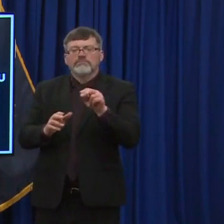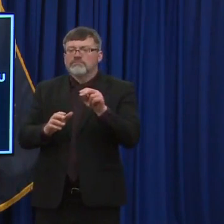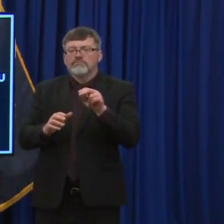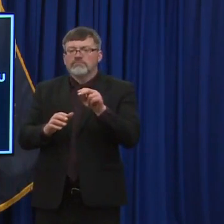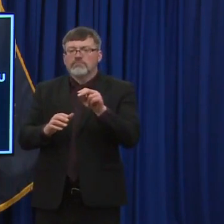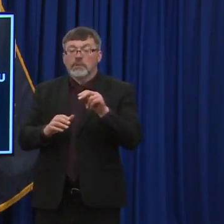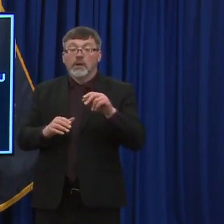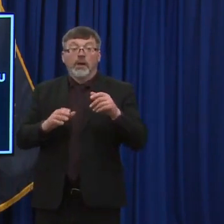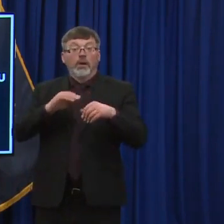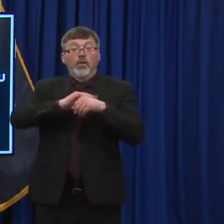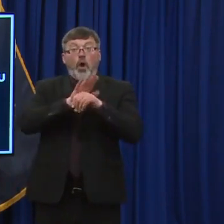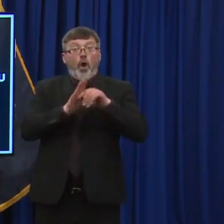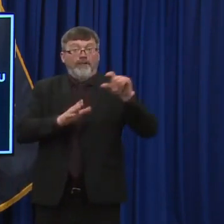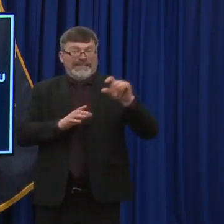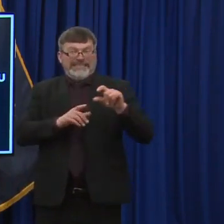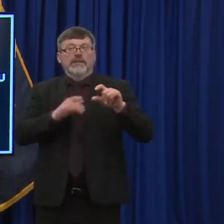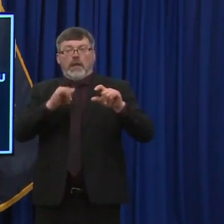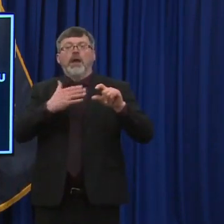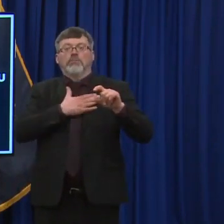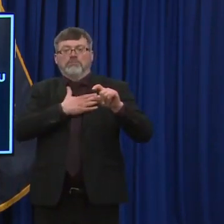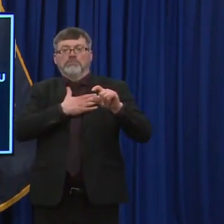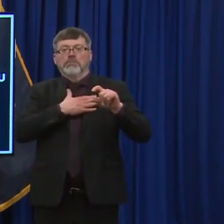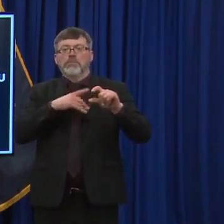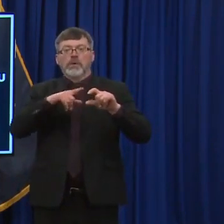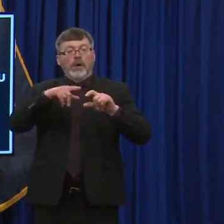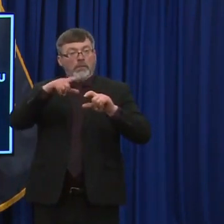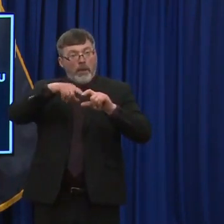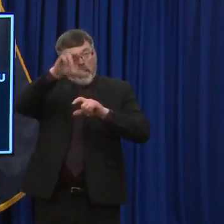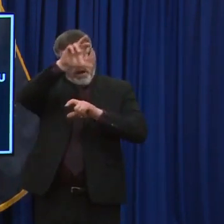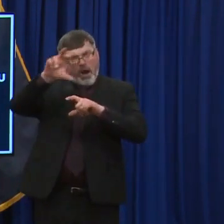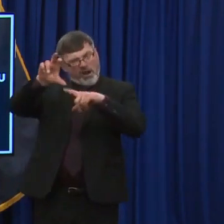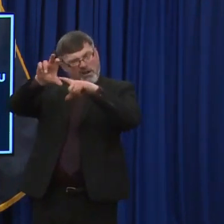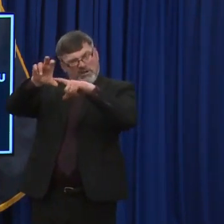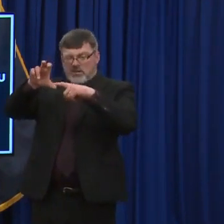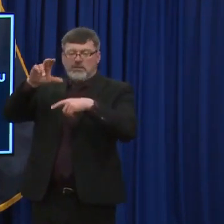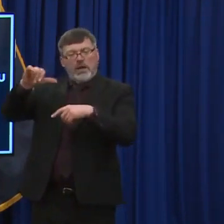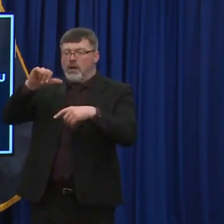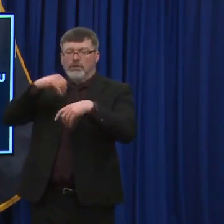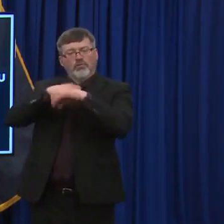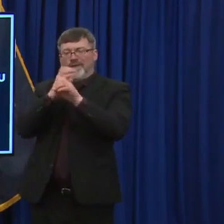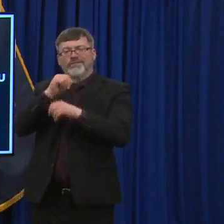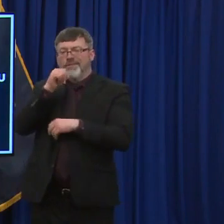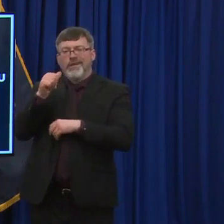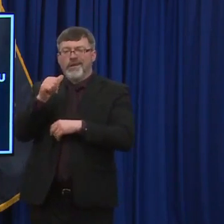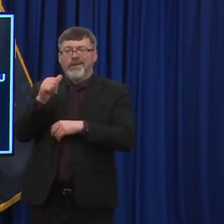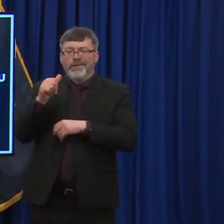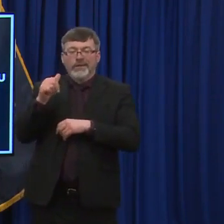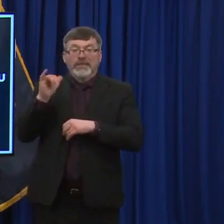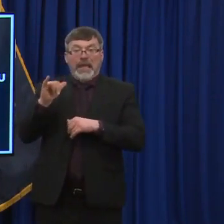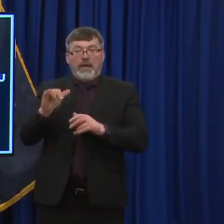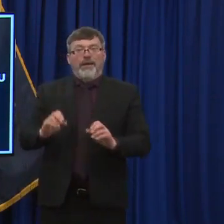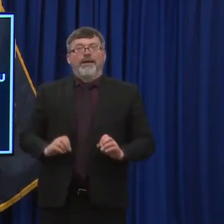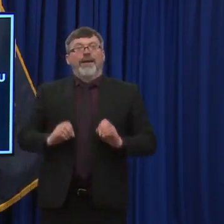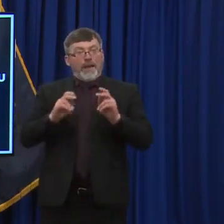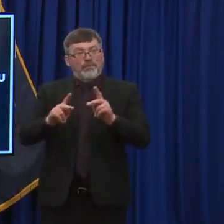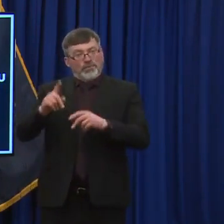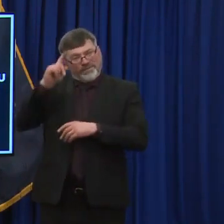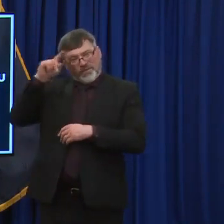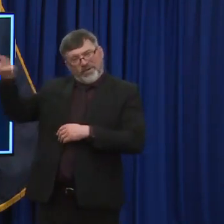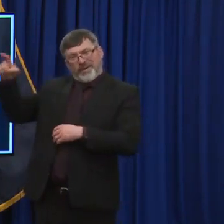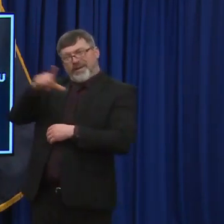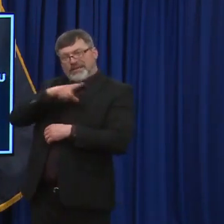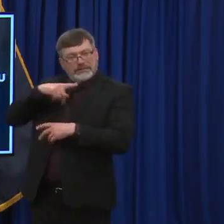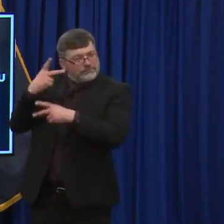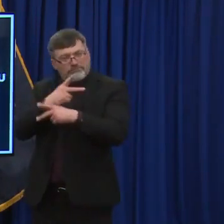those checks and balances are there because they're not in a crisis mode. They're really in an opportunity mode for our citizens. Oh, and as for the, uh, guidance